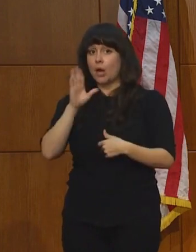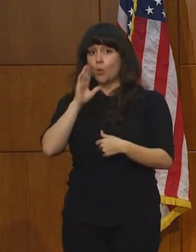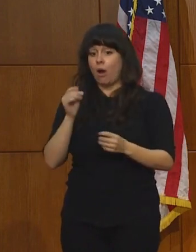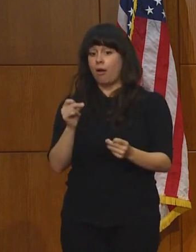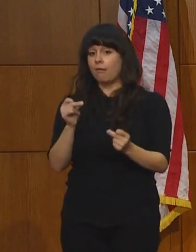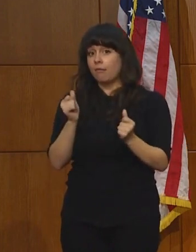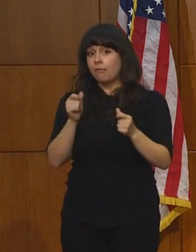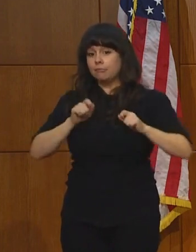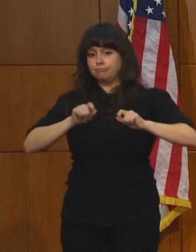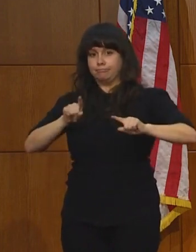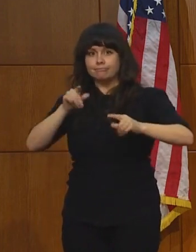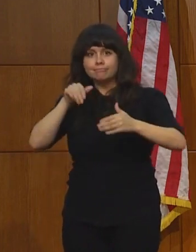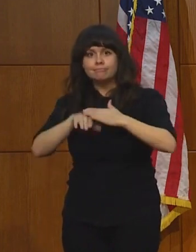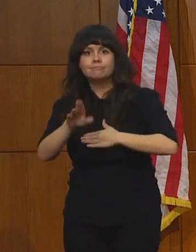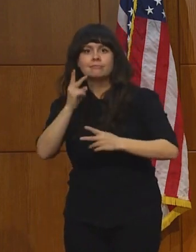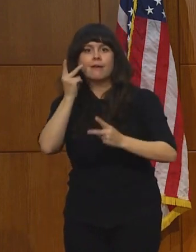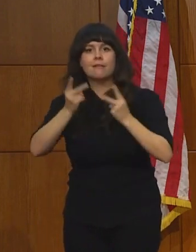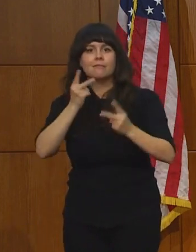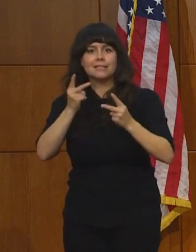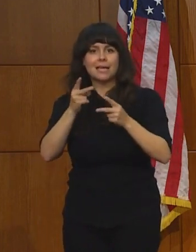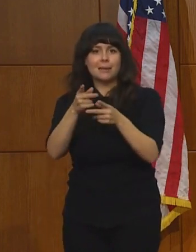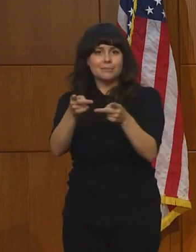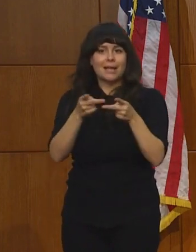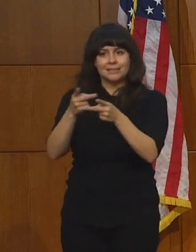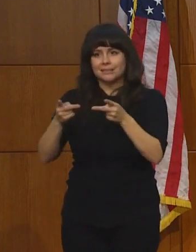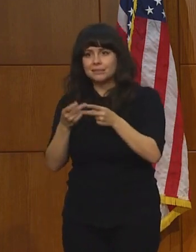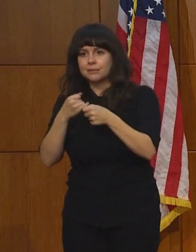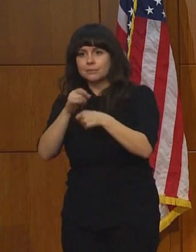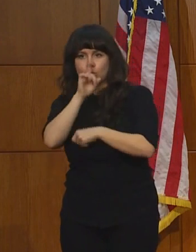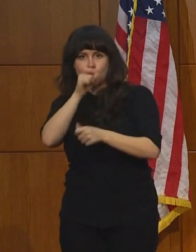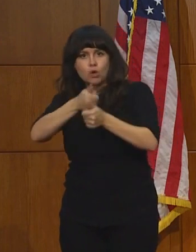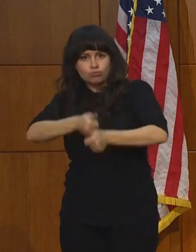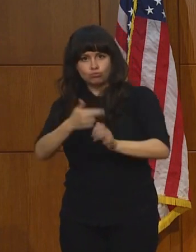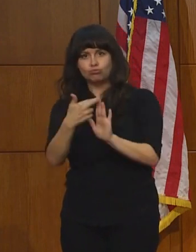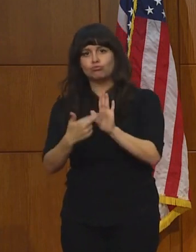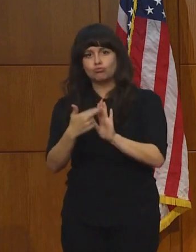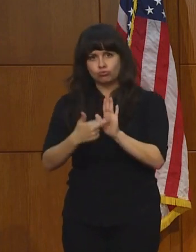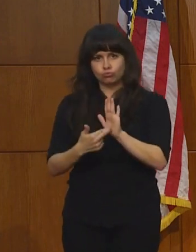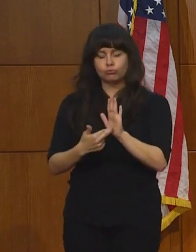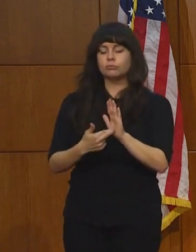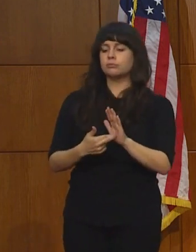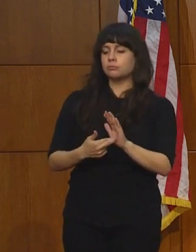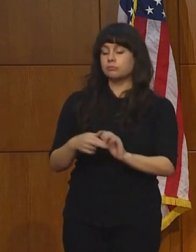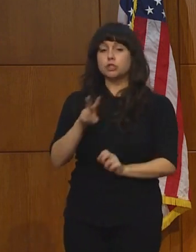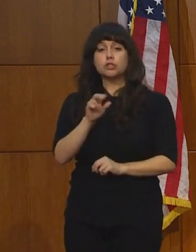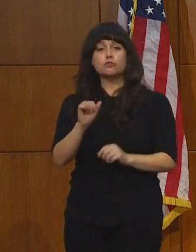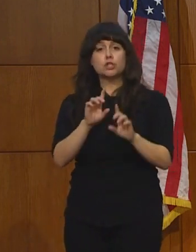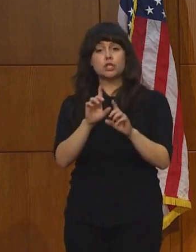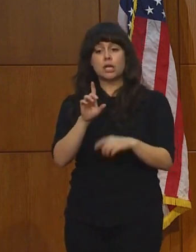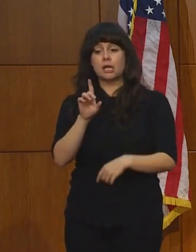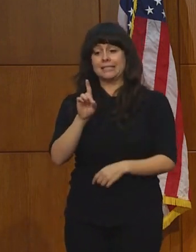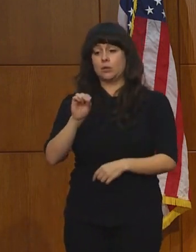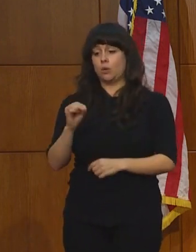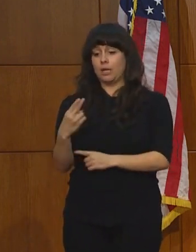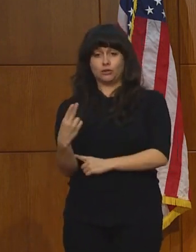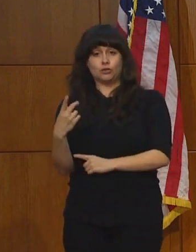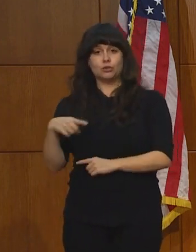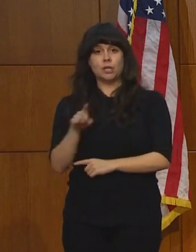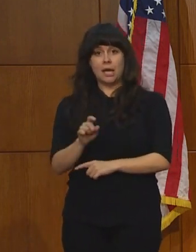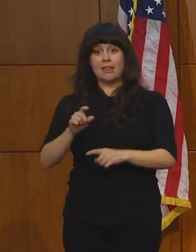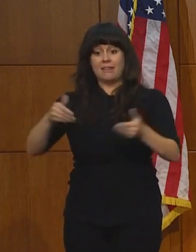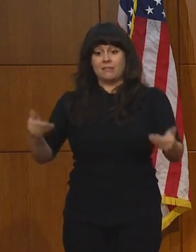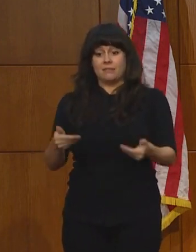to establishments as needed. The Virginia Department of Health is deploying 100 people